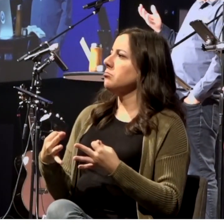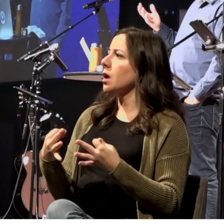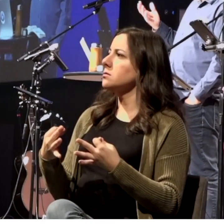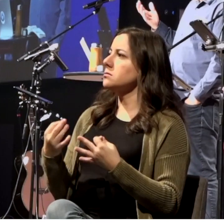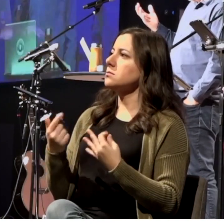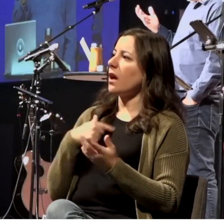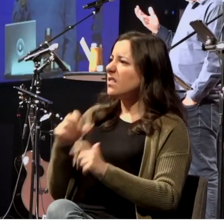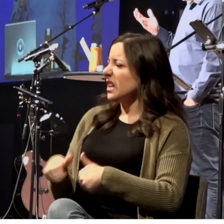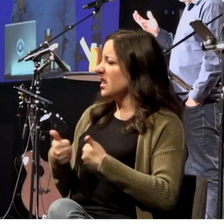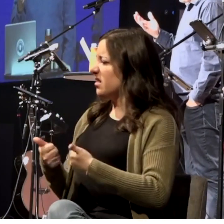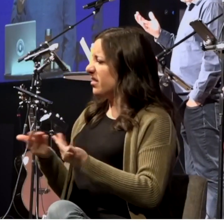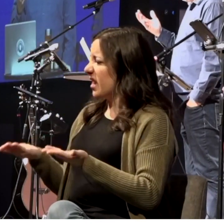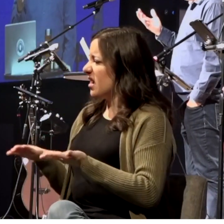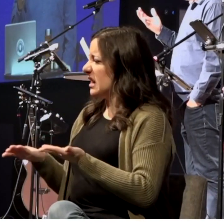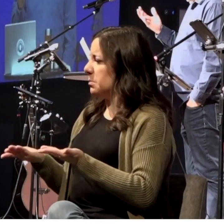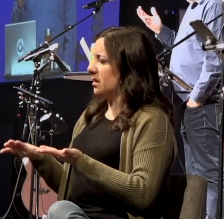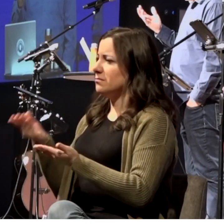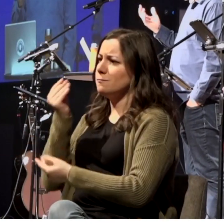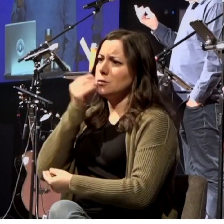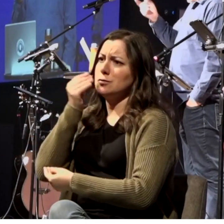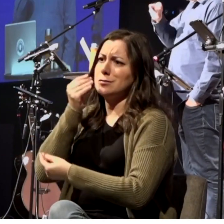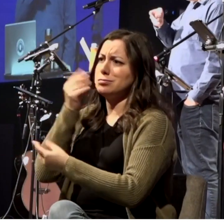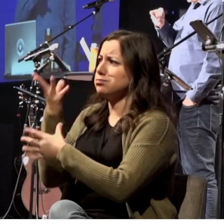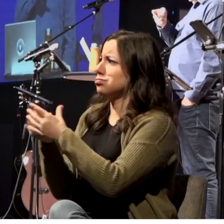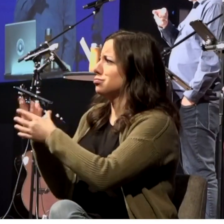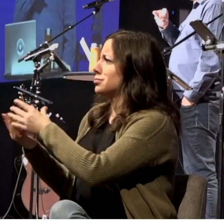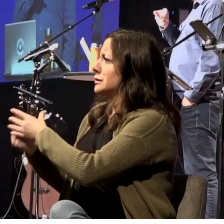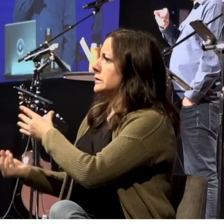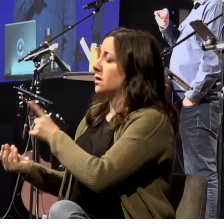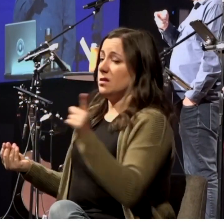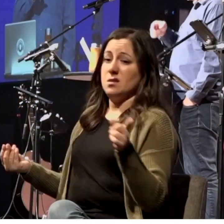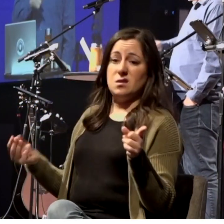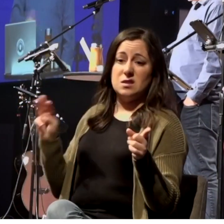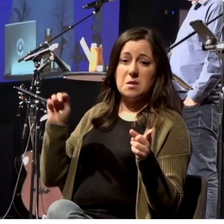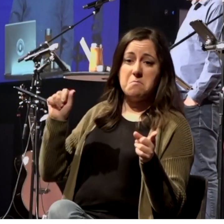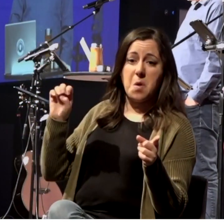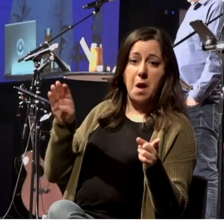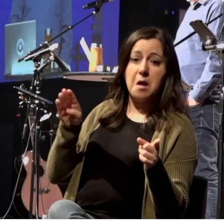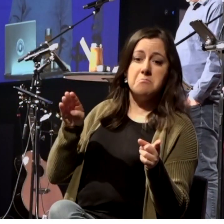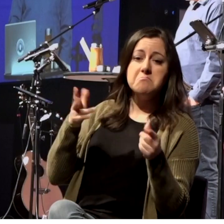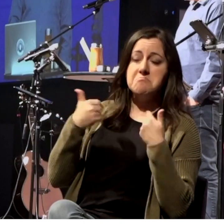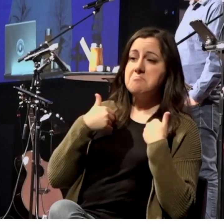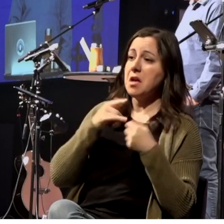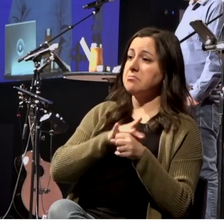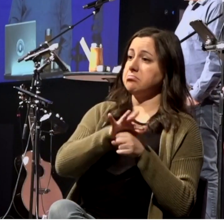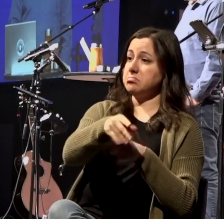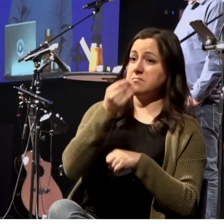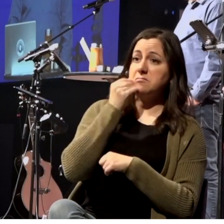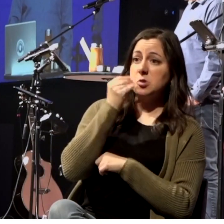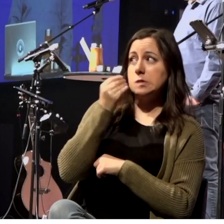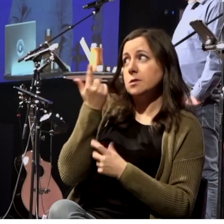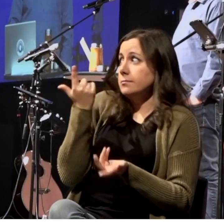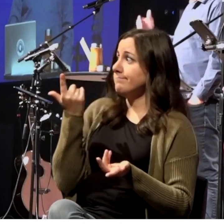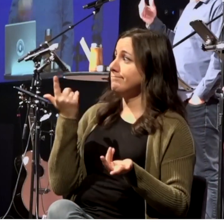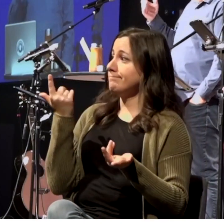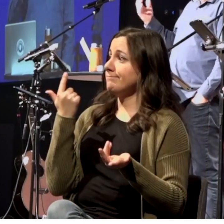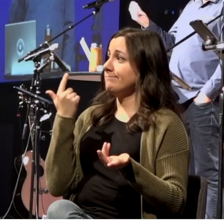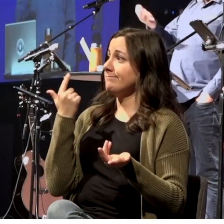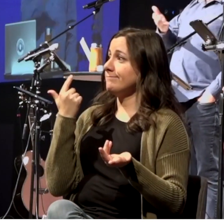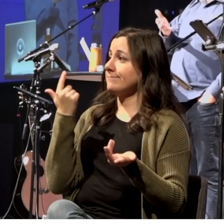but there ain't no bread. And there's bread in Moab. So I guess that I'll go